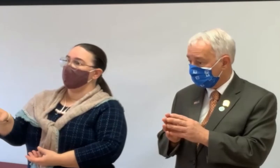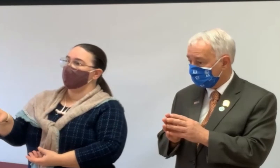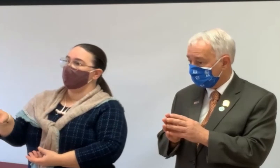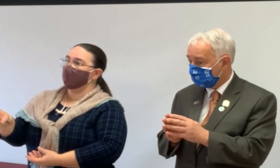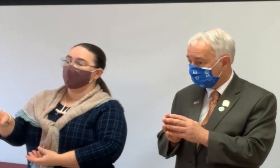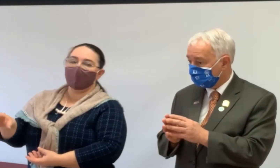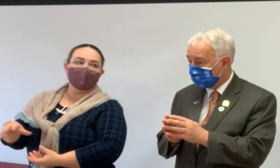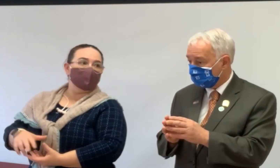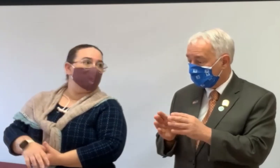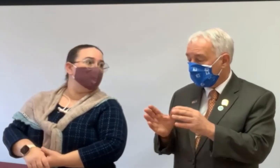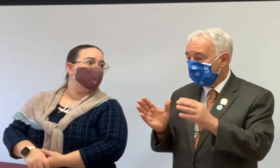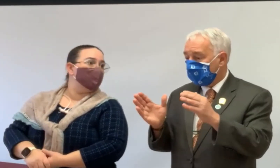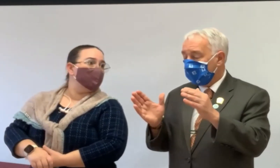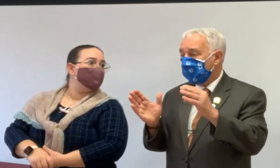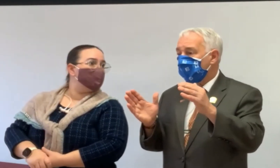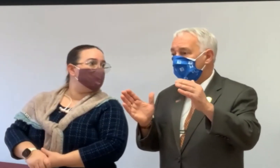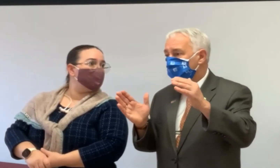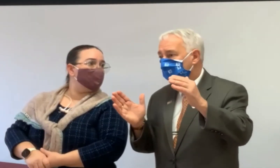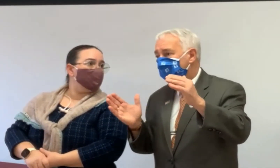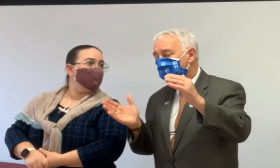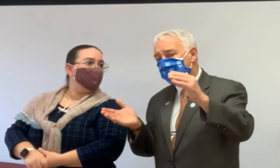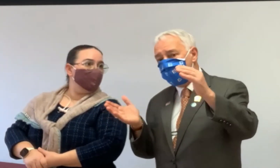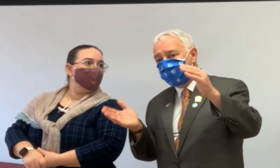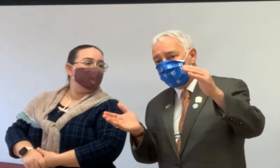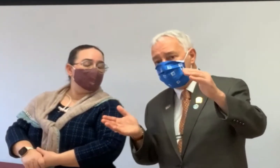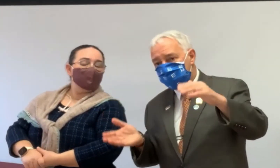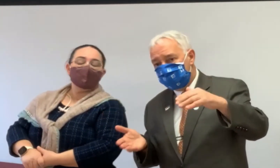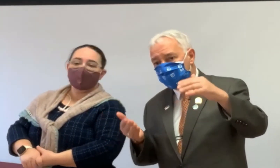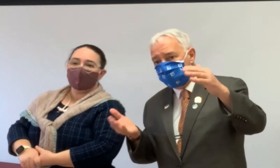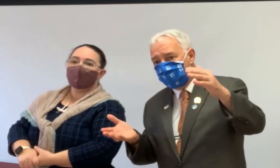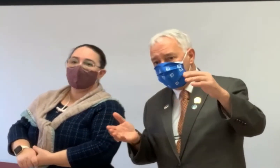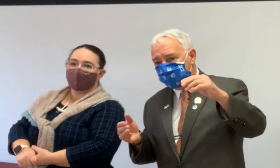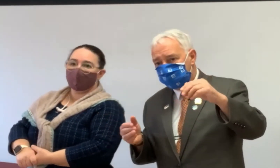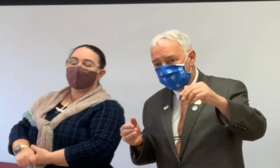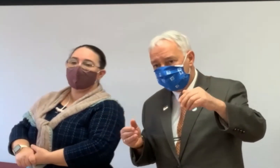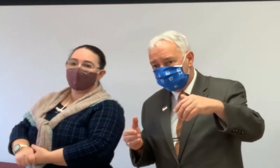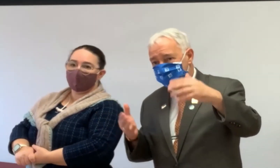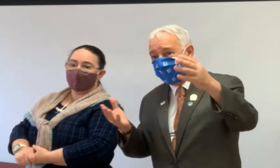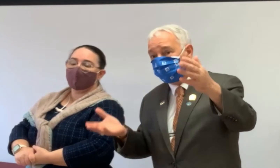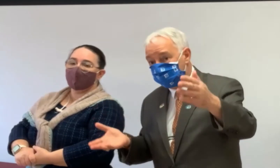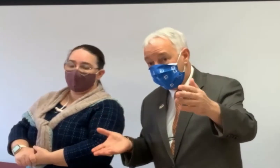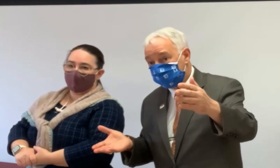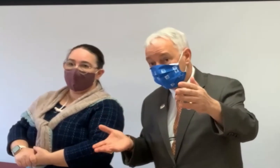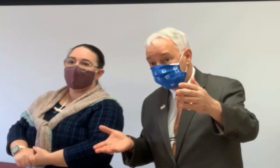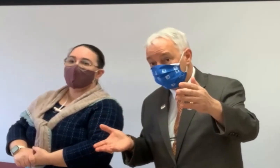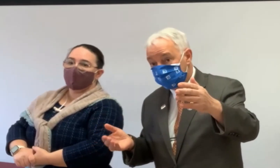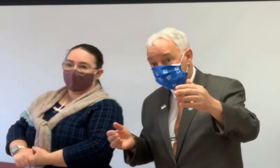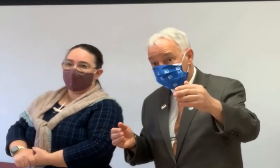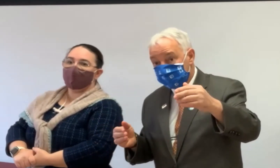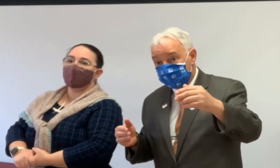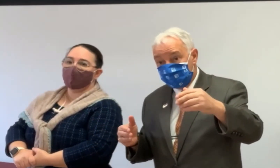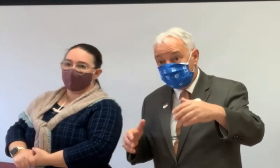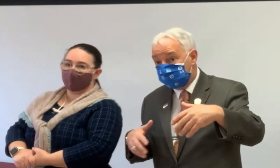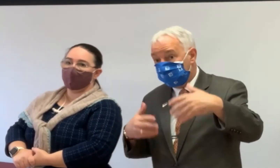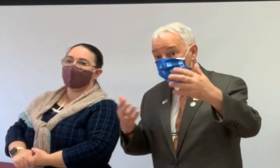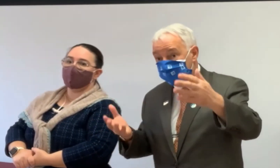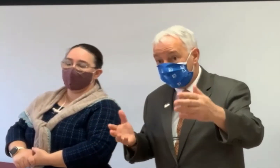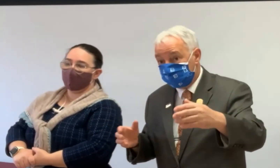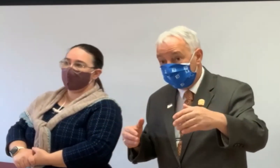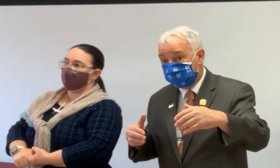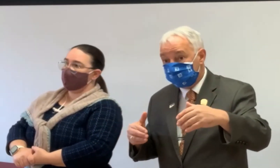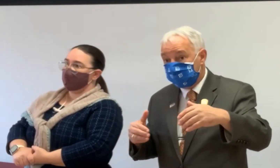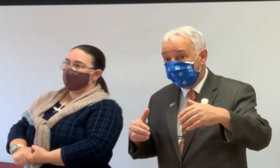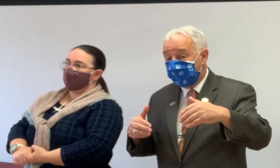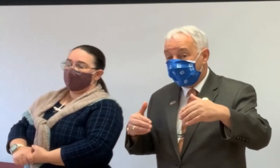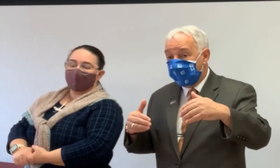could make sure they get paid as part of the mortgage. If they are giving you a reverse mortgage for a hundred thousand dollars or fifty